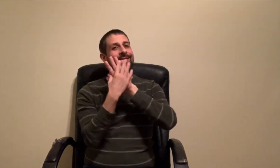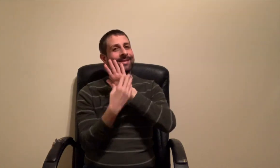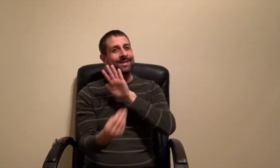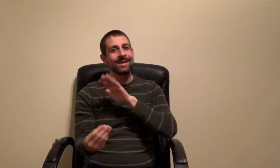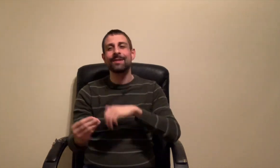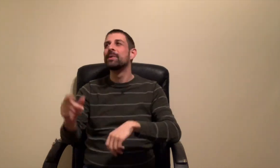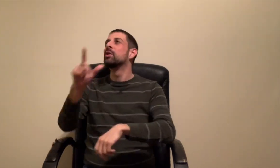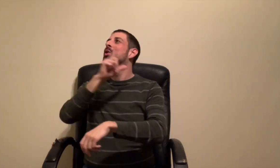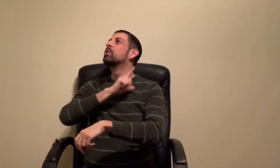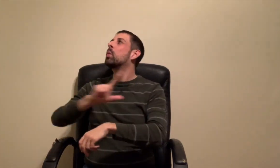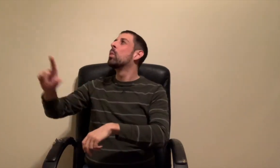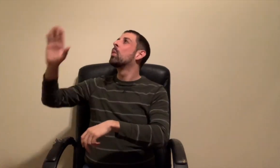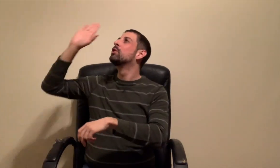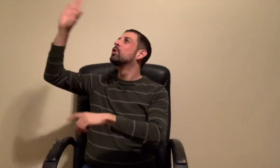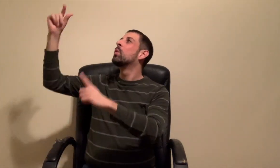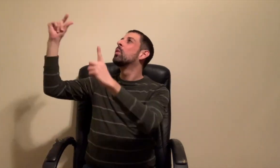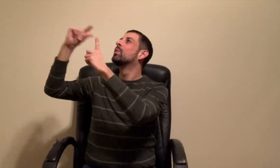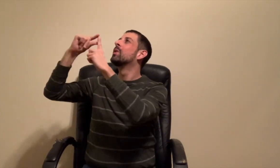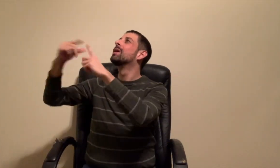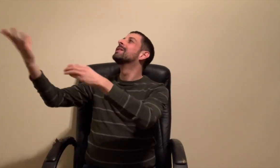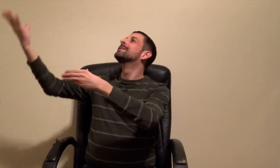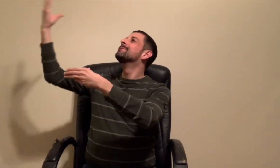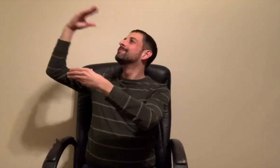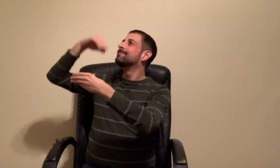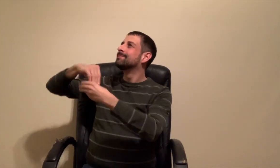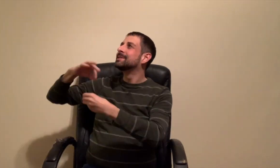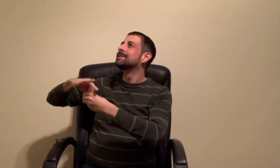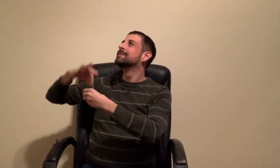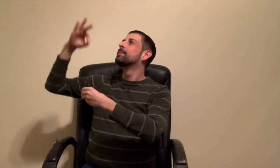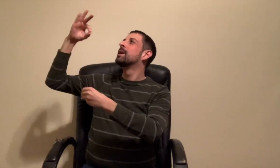Your words, Lord, are spirit and life.